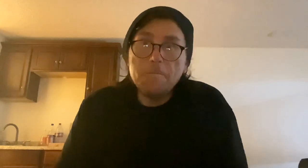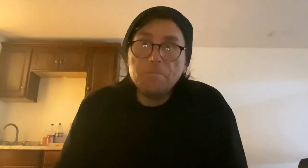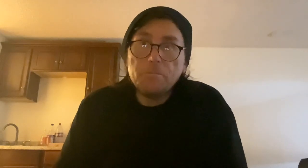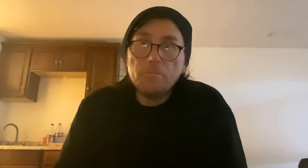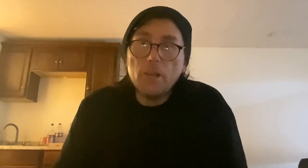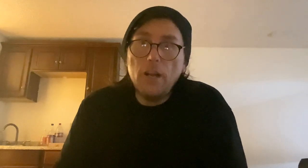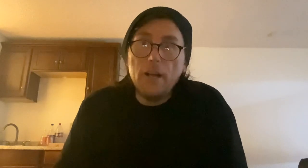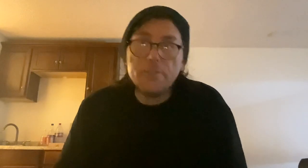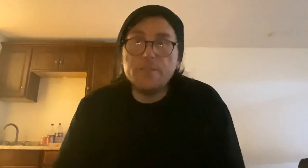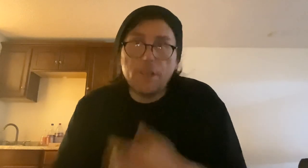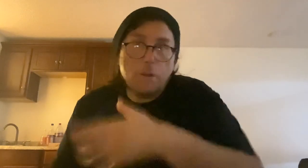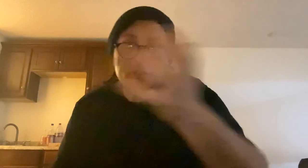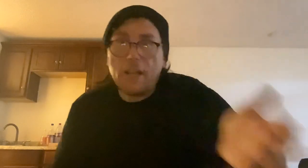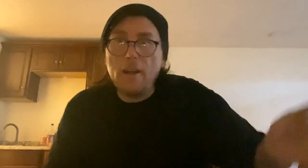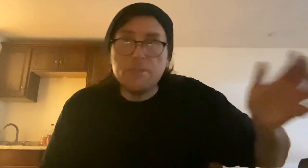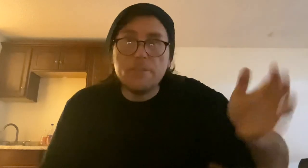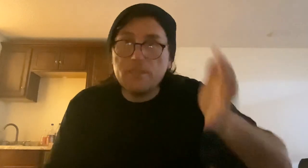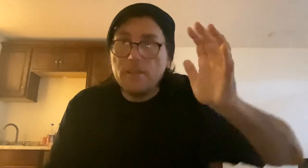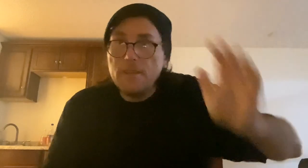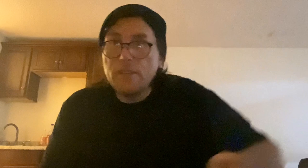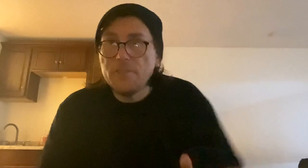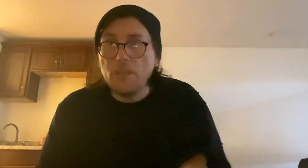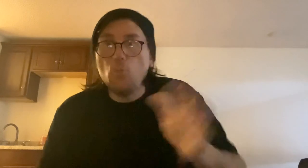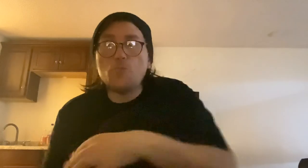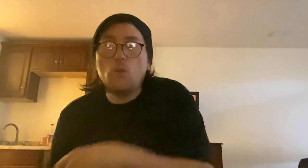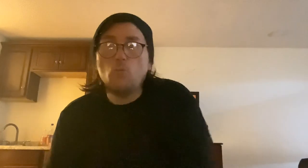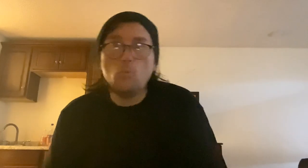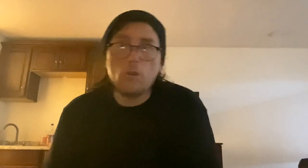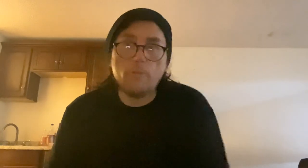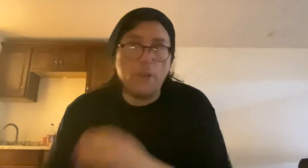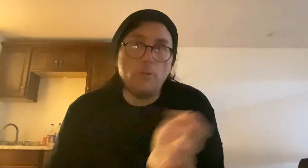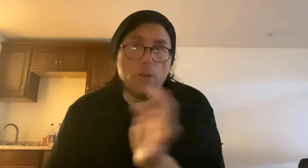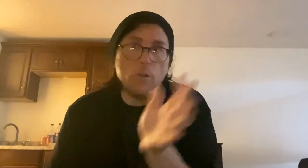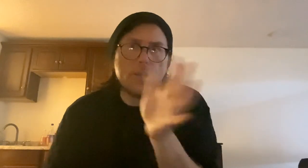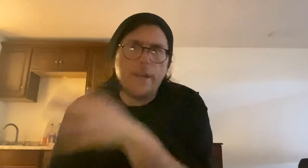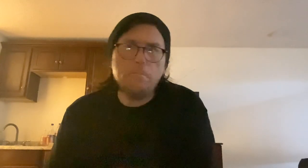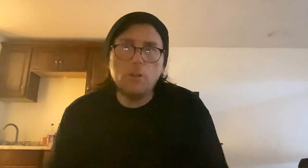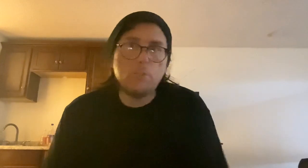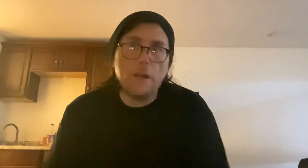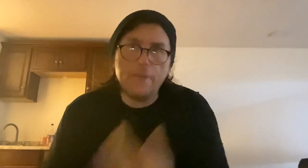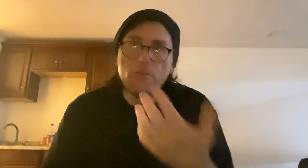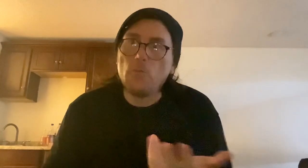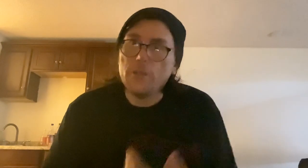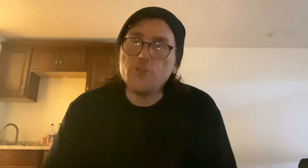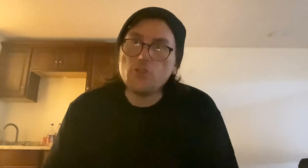you know, publishing houses to see which one will work for you, you know, what kind of book. But if you're not really sure